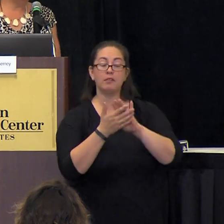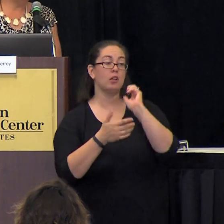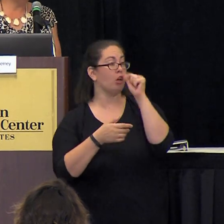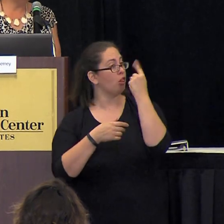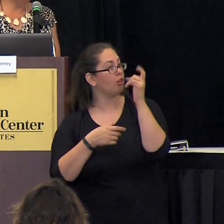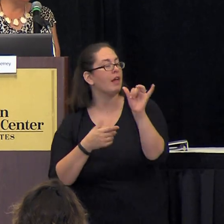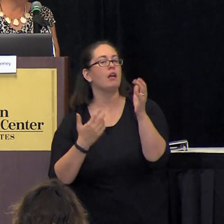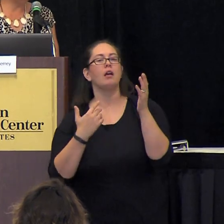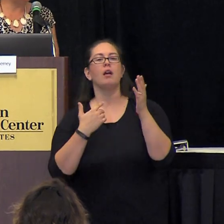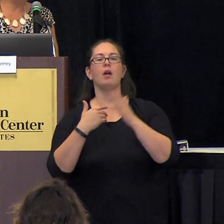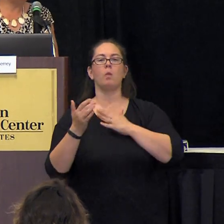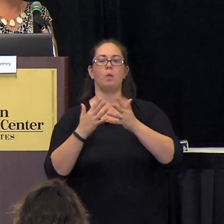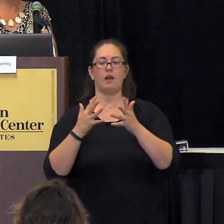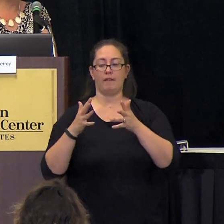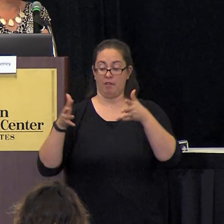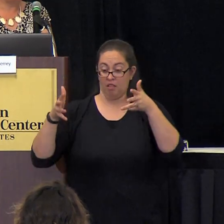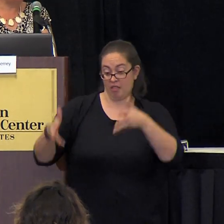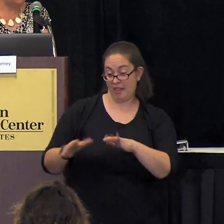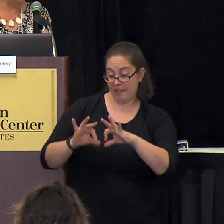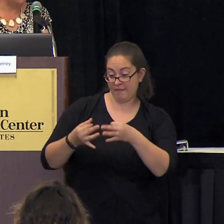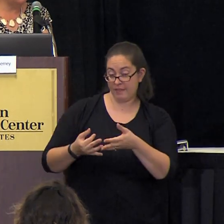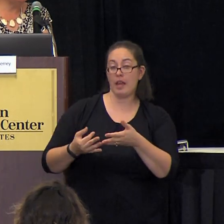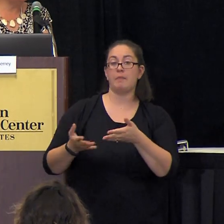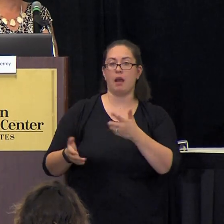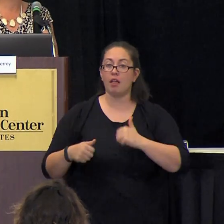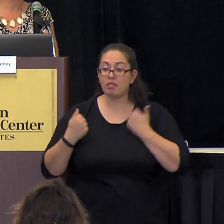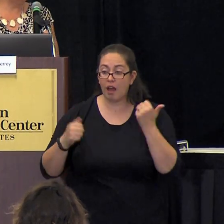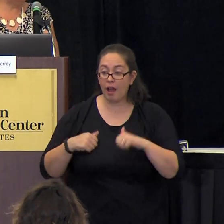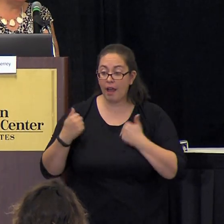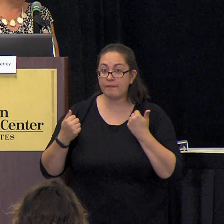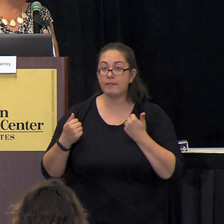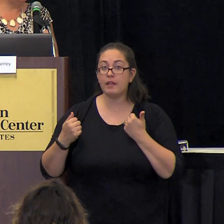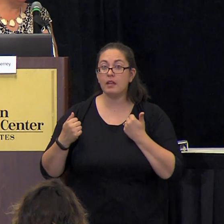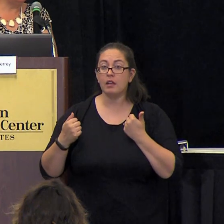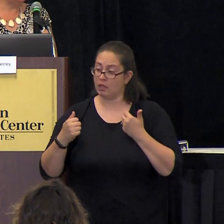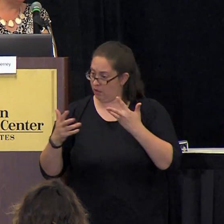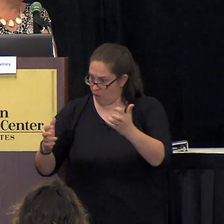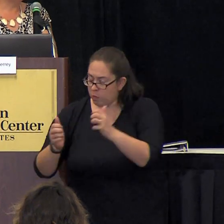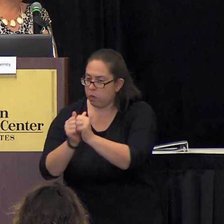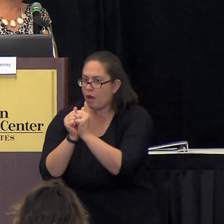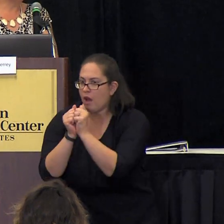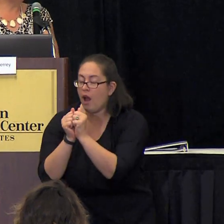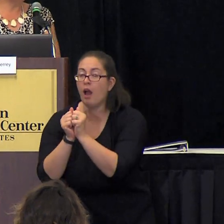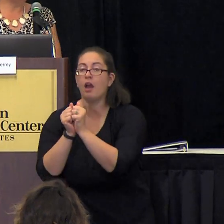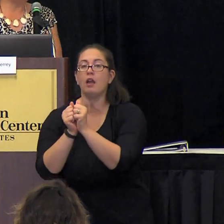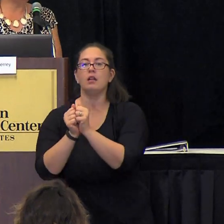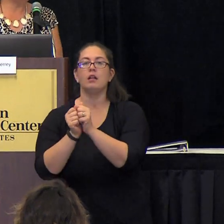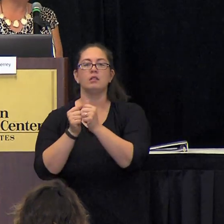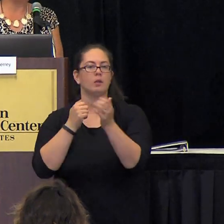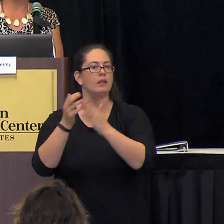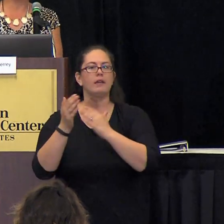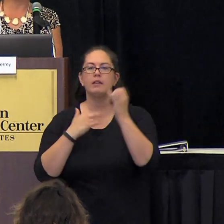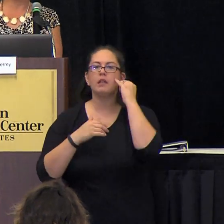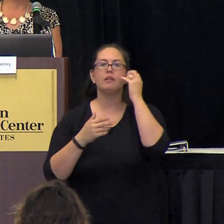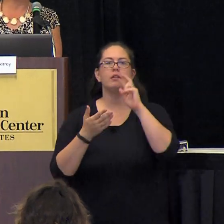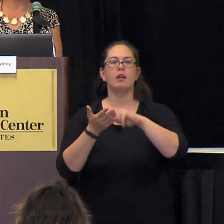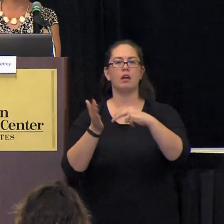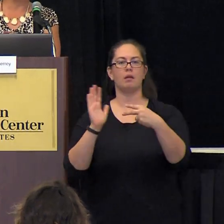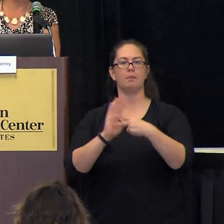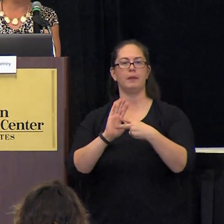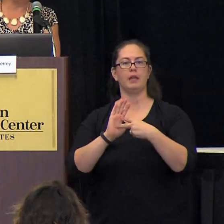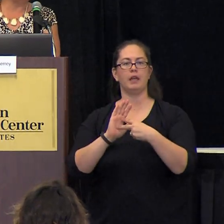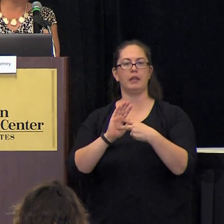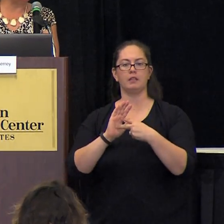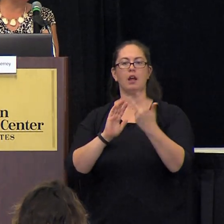whatever remaining family members are alive you want them to be with you so even if that means that three tents